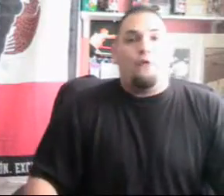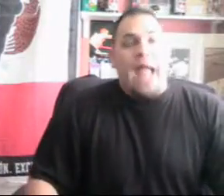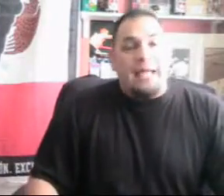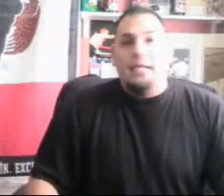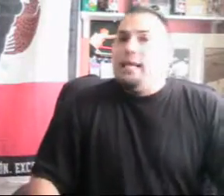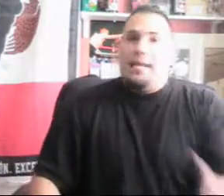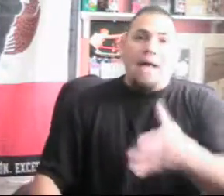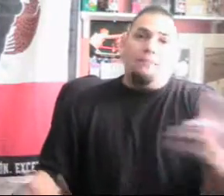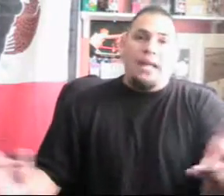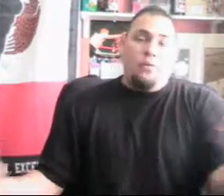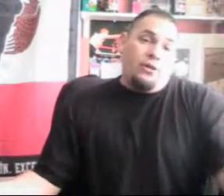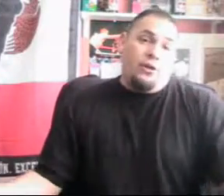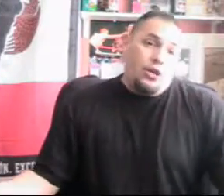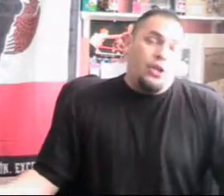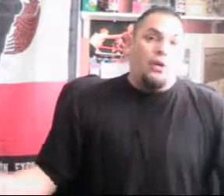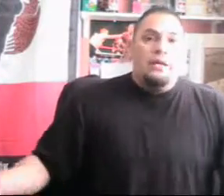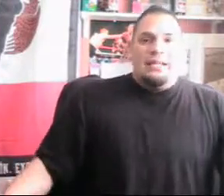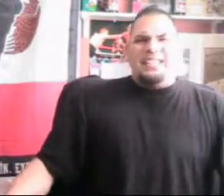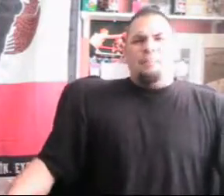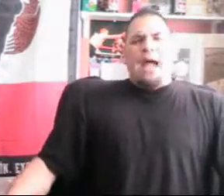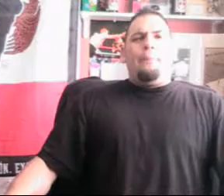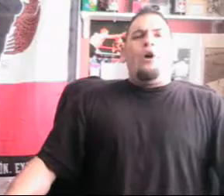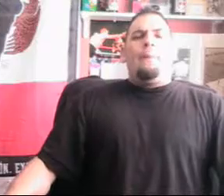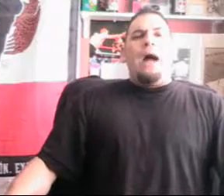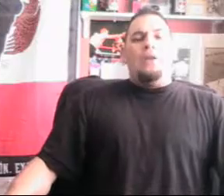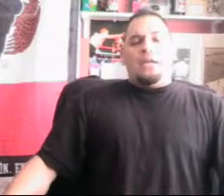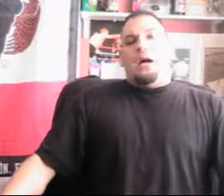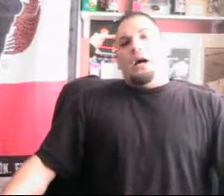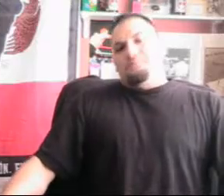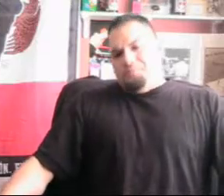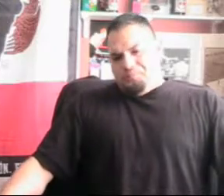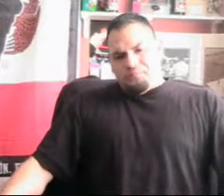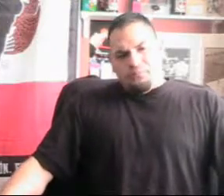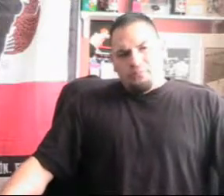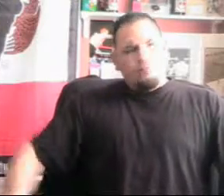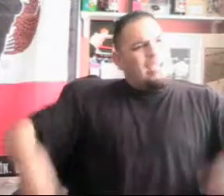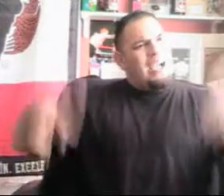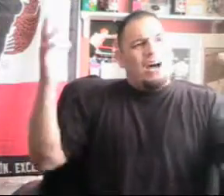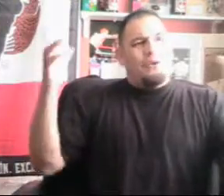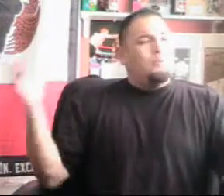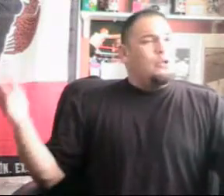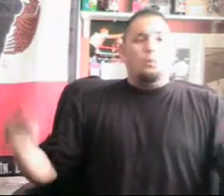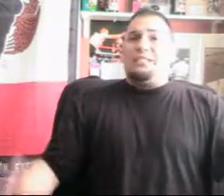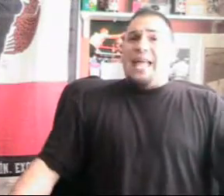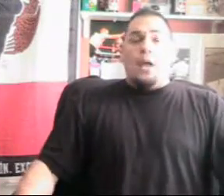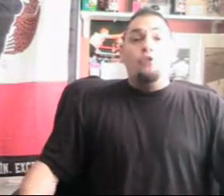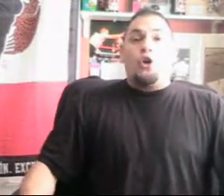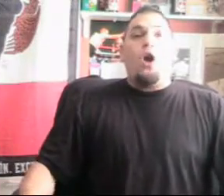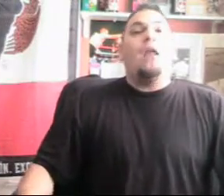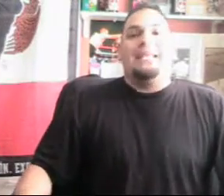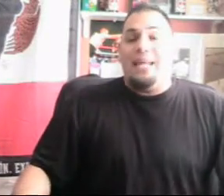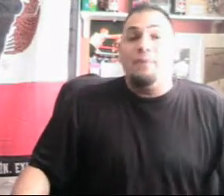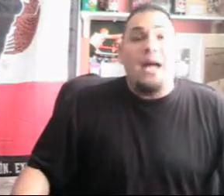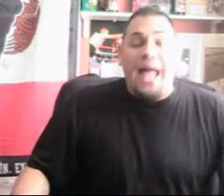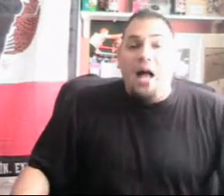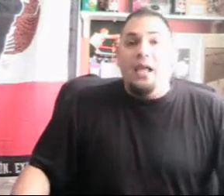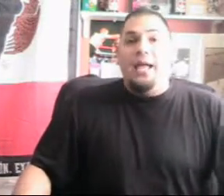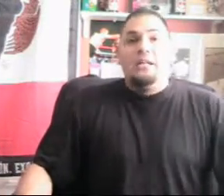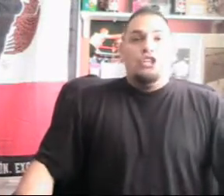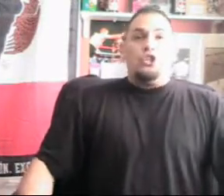for Hatton, not Mayweather. You know, that's the bad part about it. Other news was that Amir Khan has come down to LA to